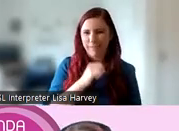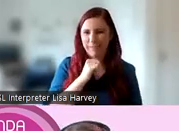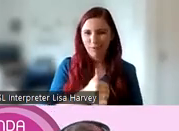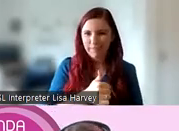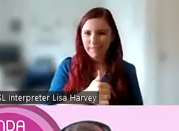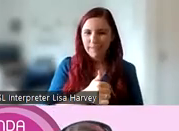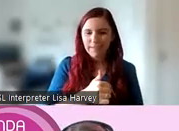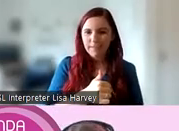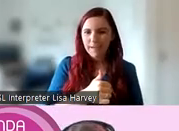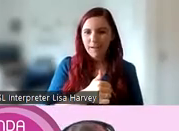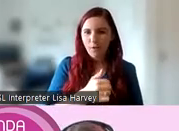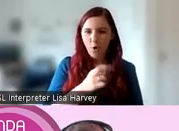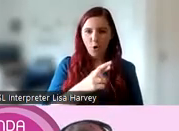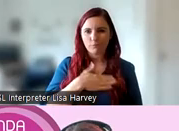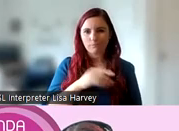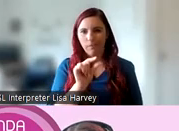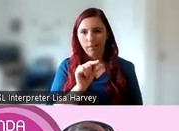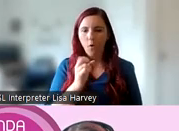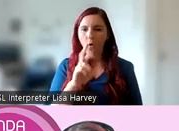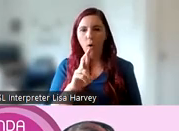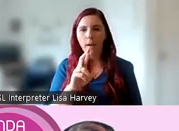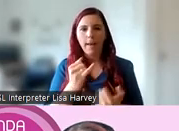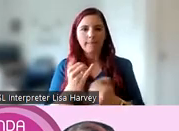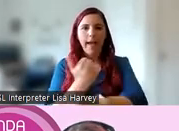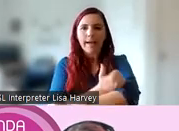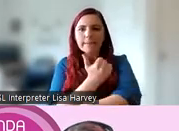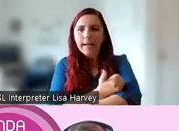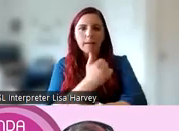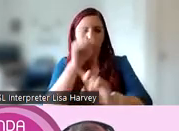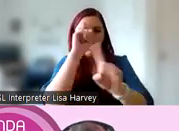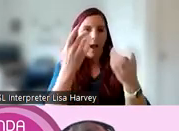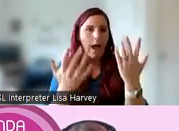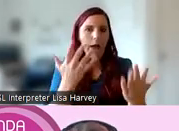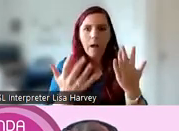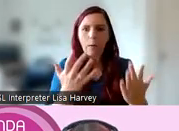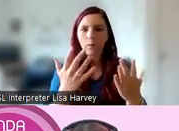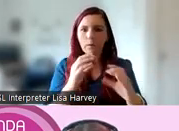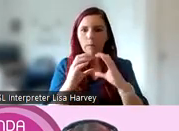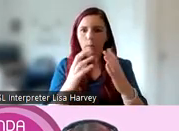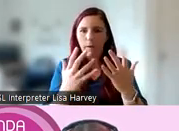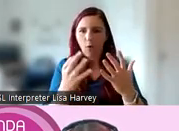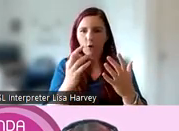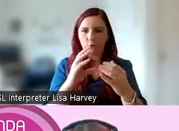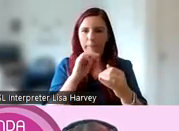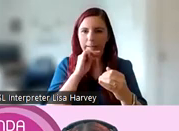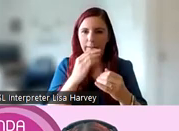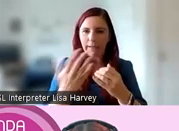It can also happen by accident when researchers don't know how to meaningfully involve disabled people.